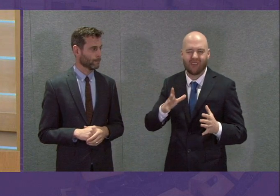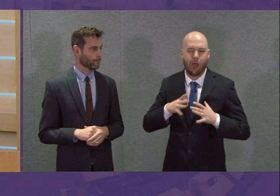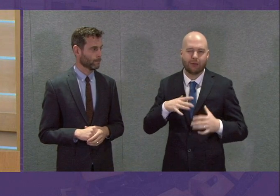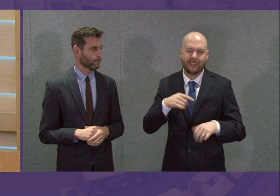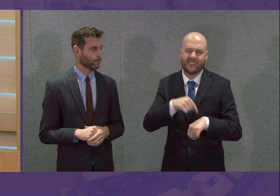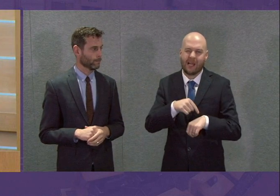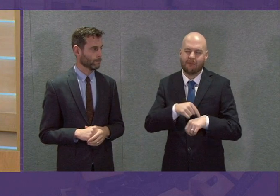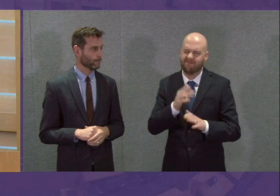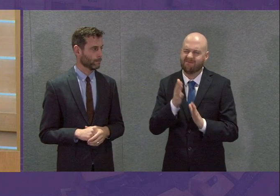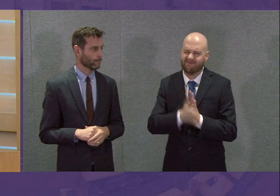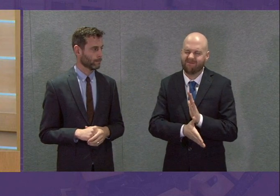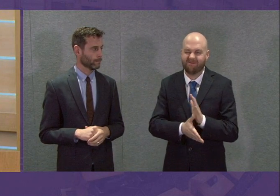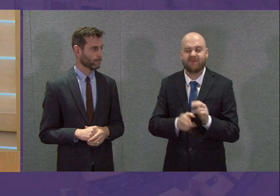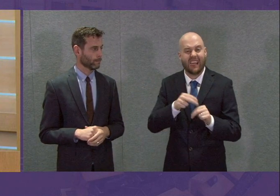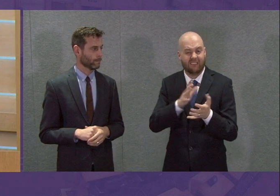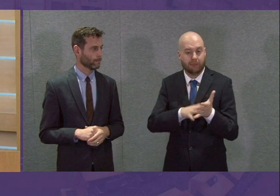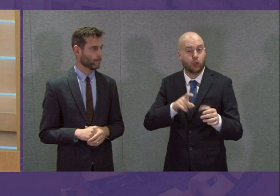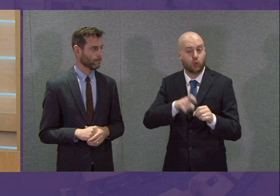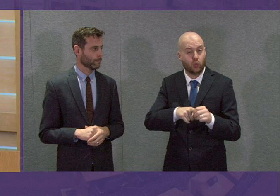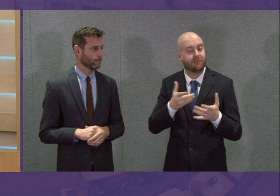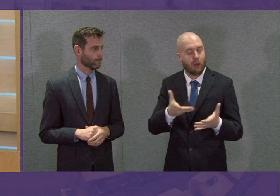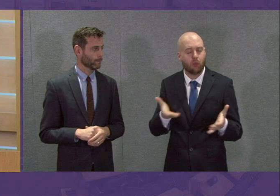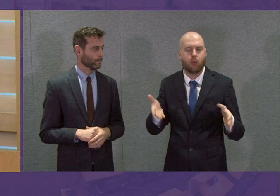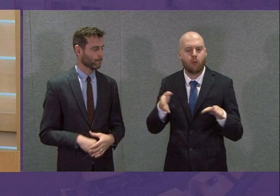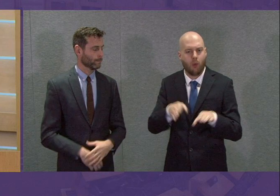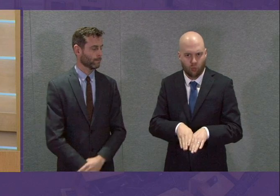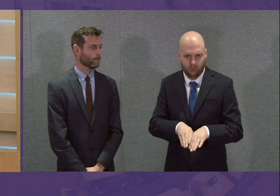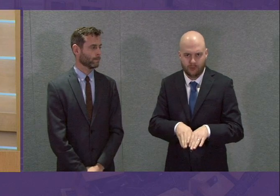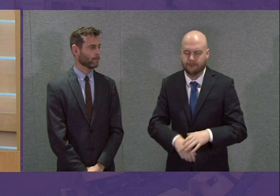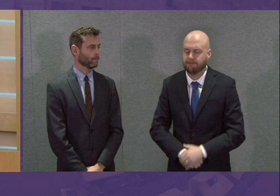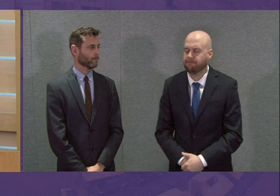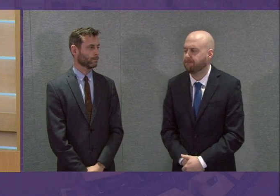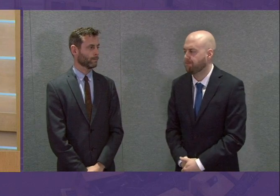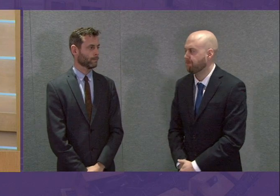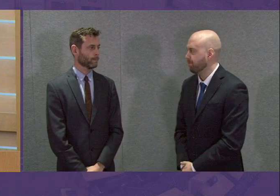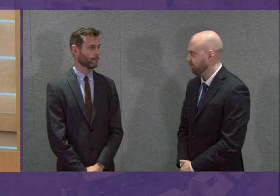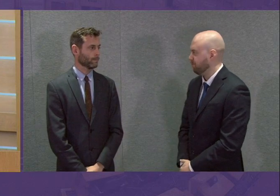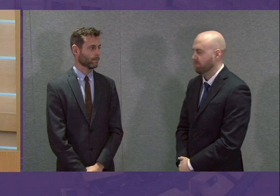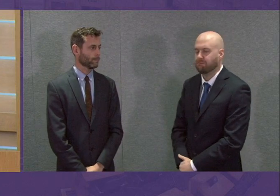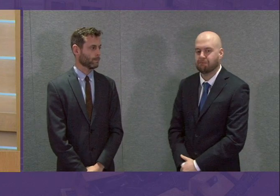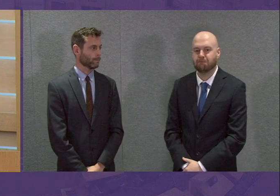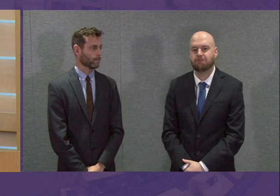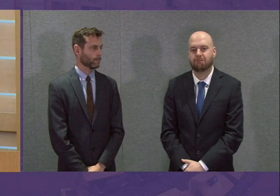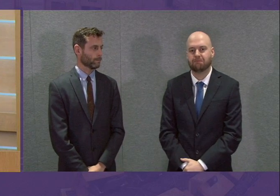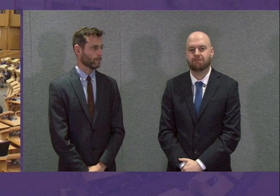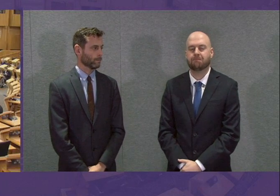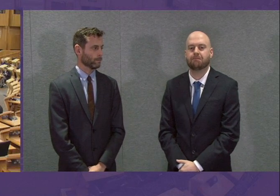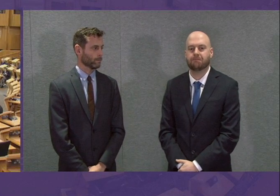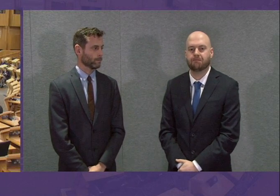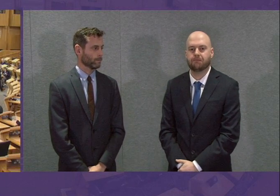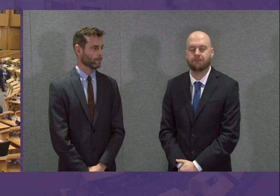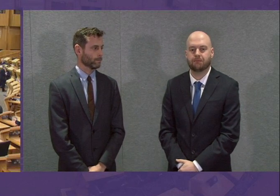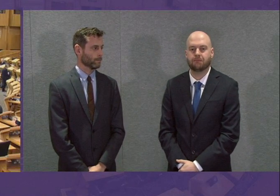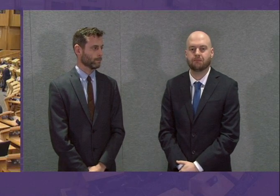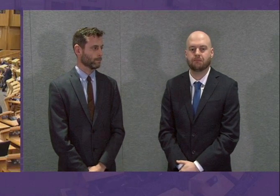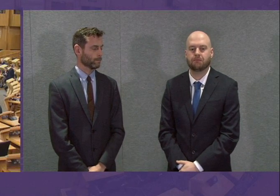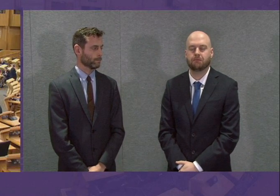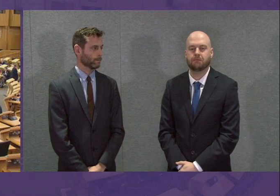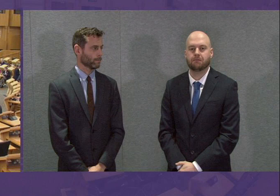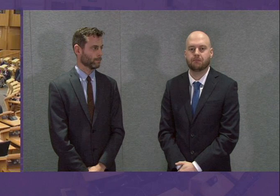So I'm going to close there and we'll resume at quarter to two for portfolio questions. I suspend this meeting.